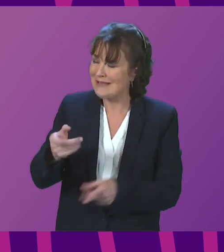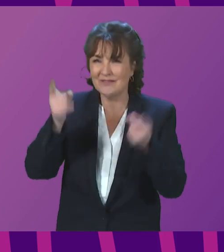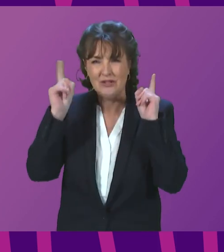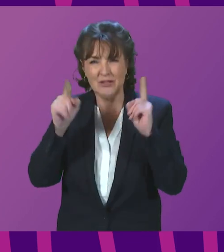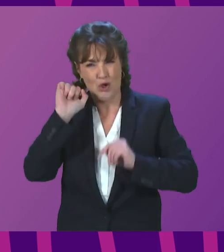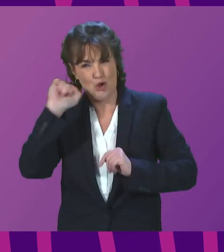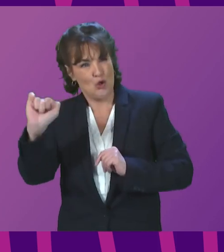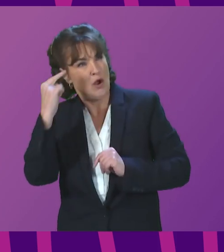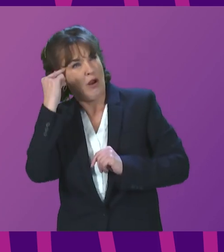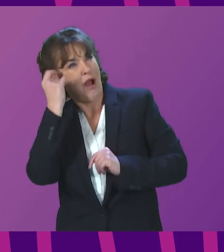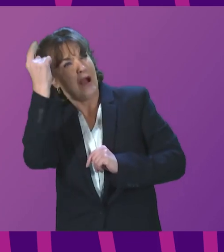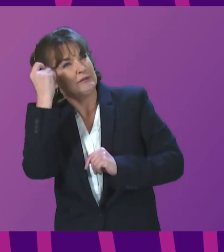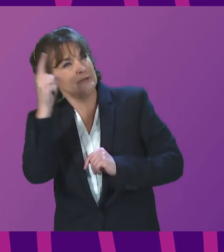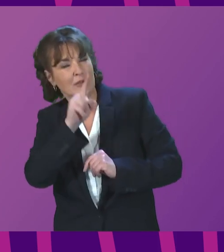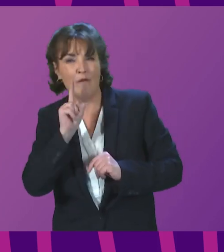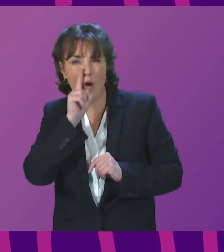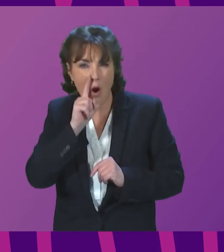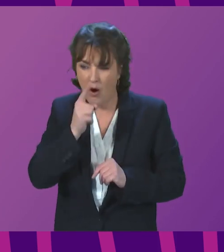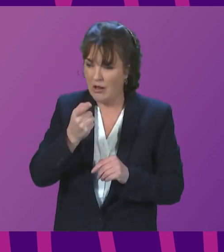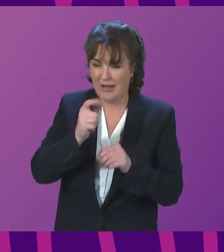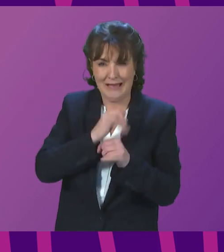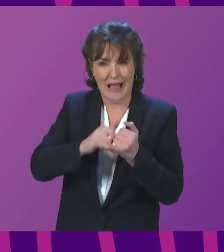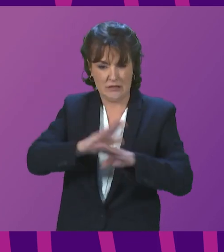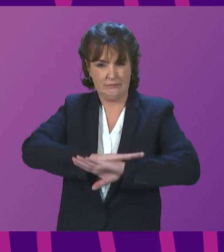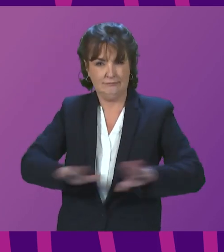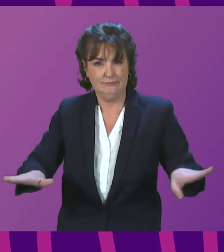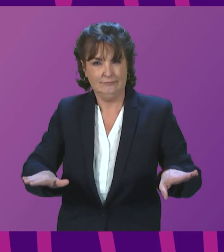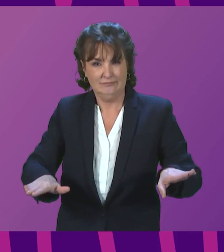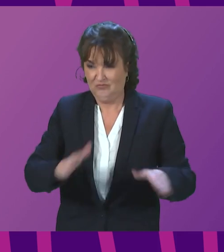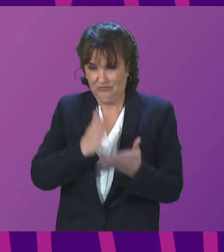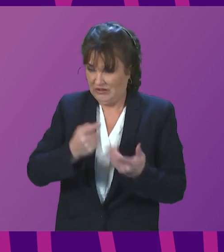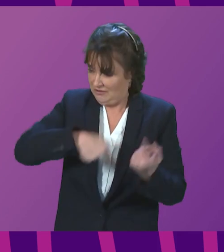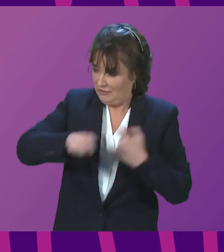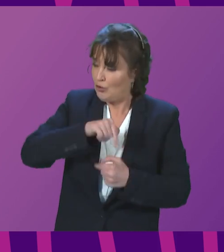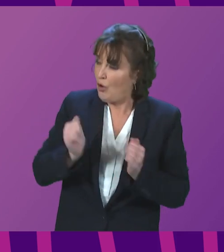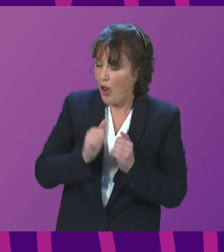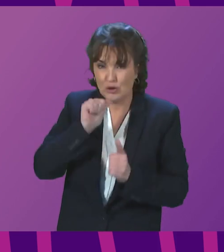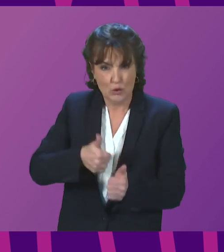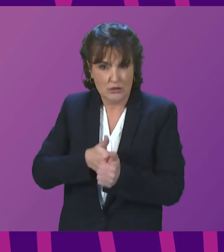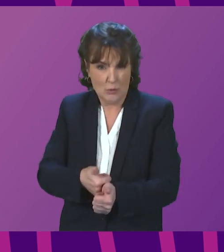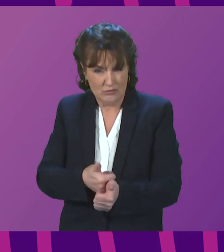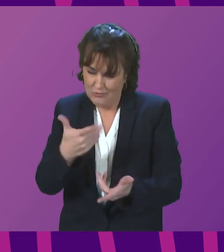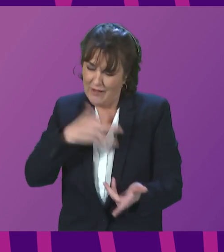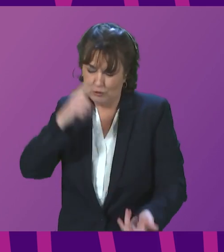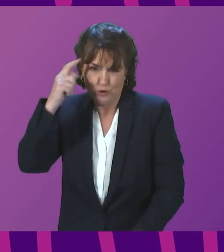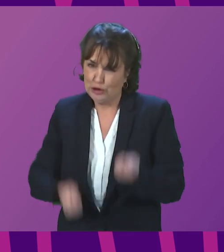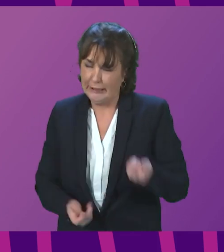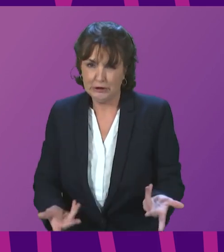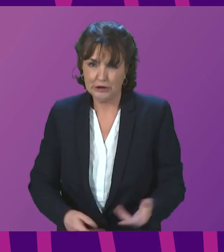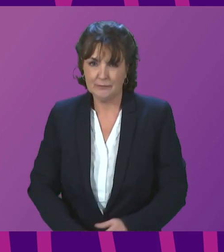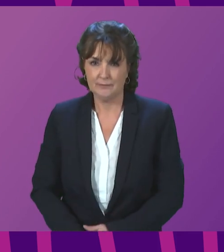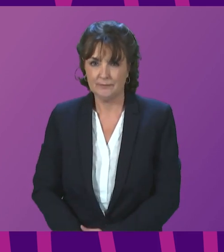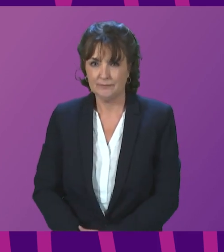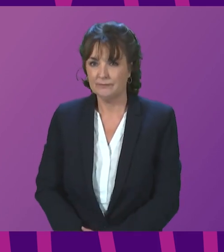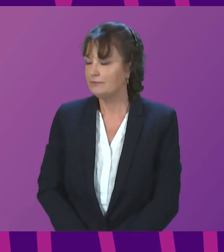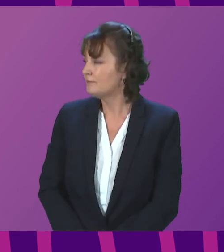crumbling within her own party and that it is time to change course? First Minister. Members of my